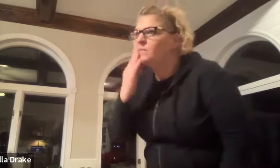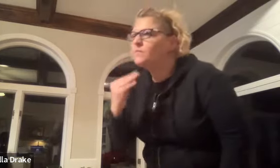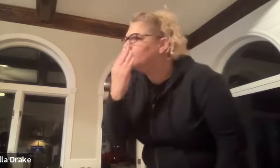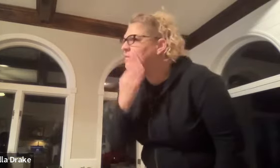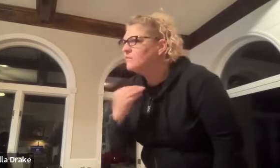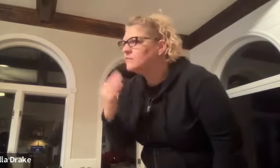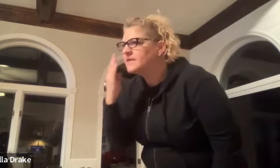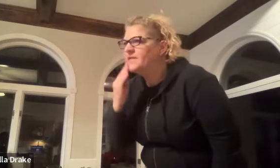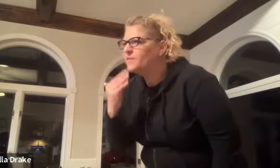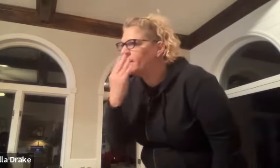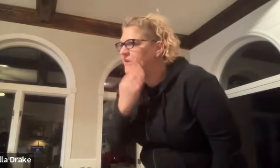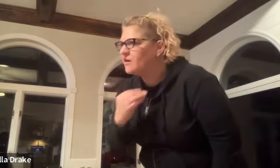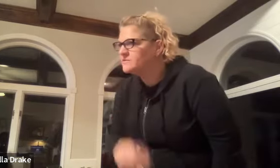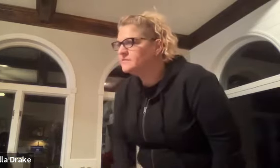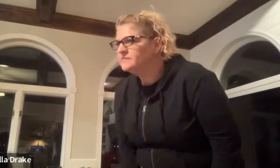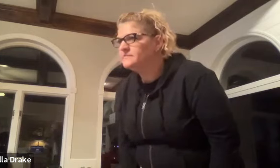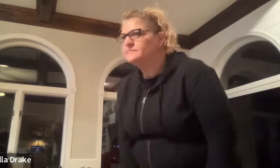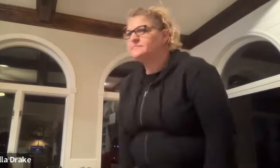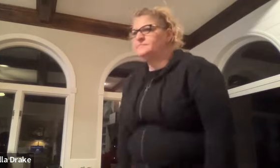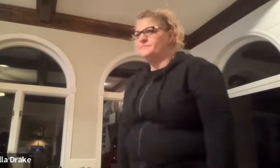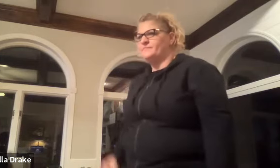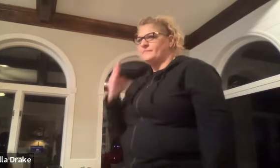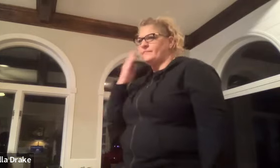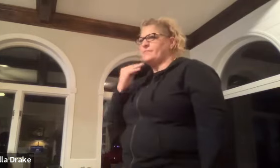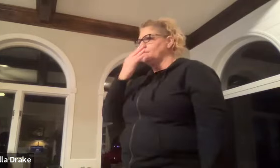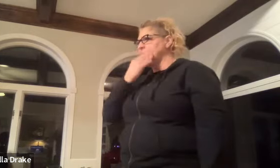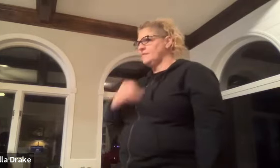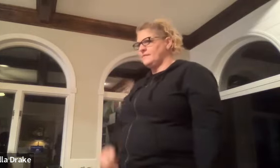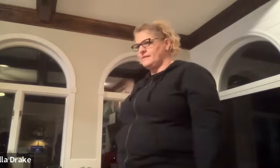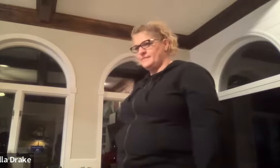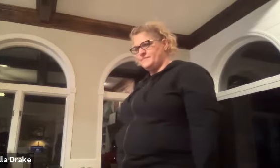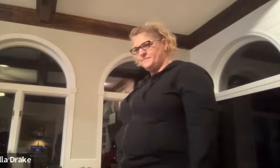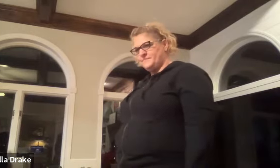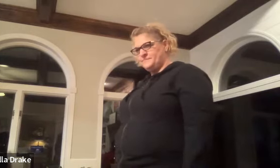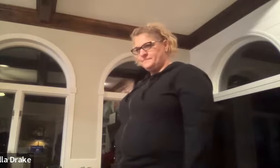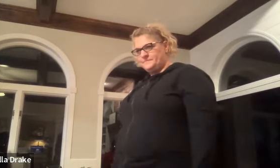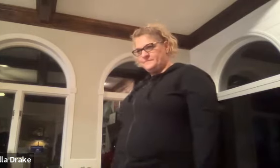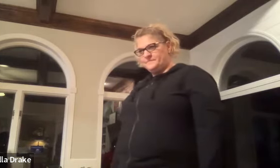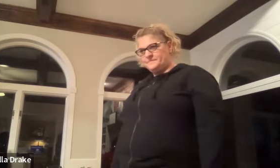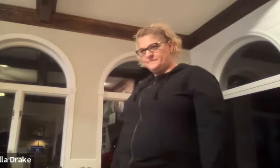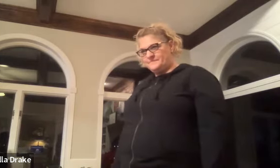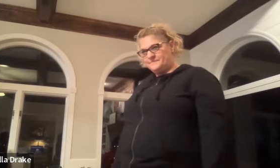same thing same thing without the r's this is a napkin like you're wiping your face